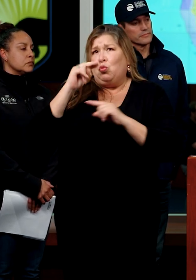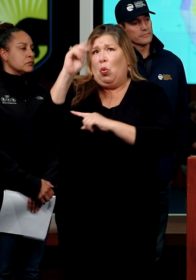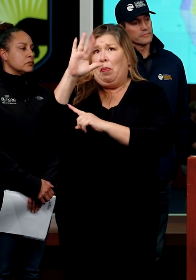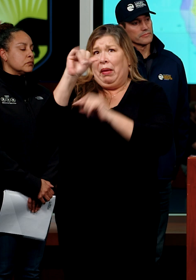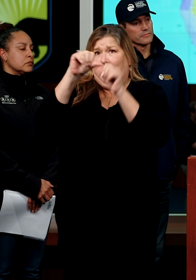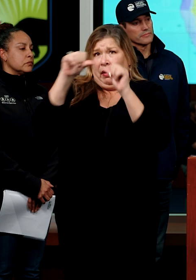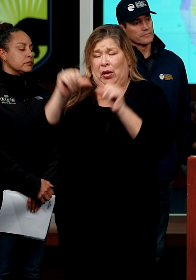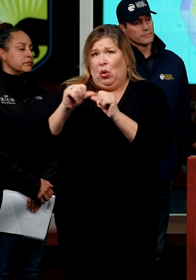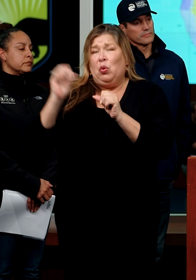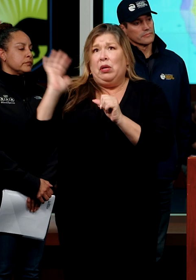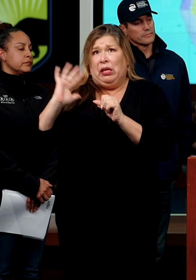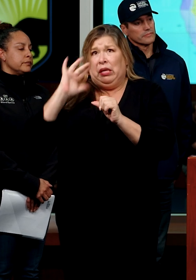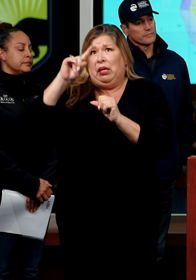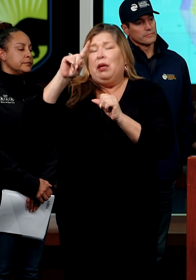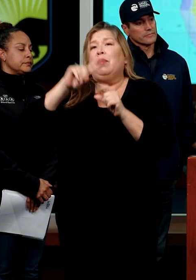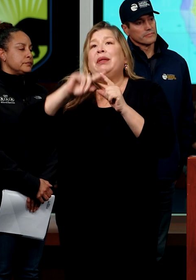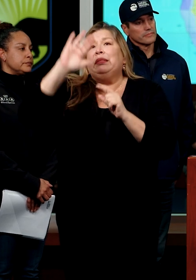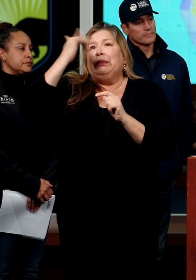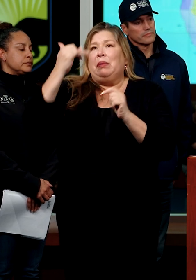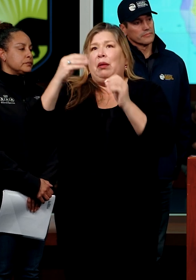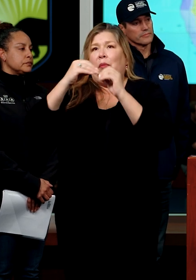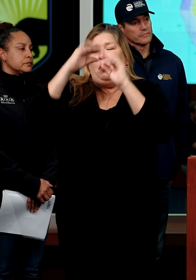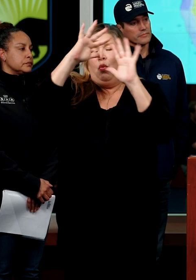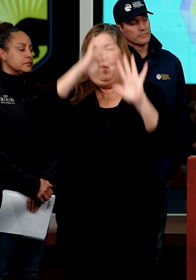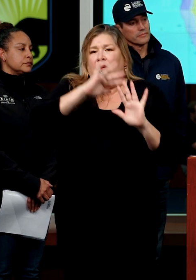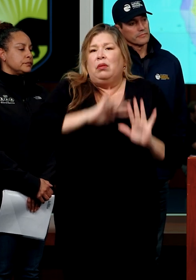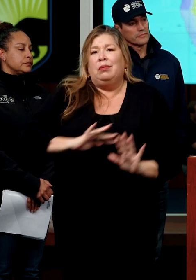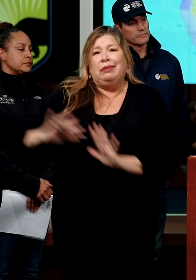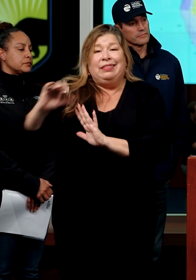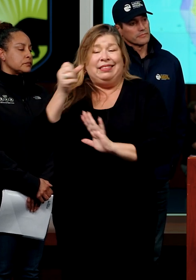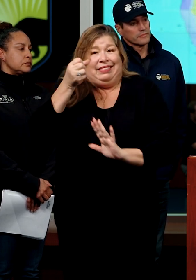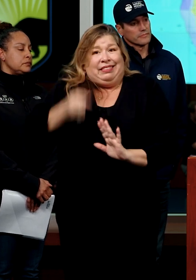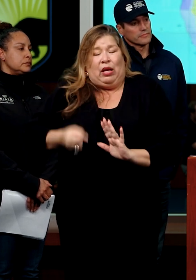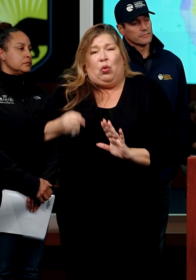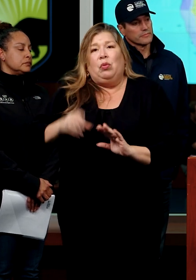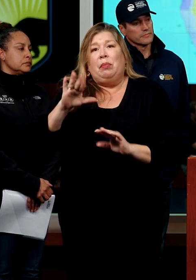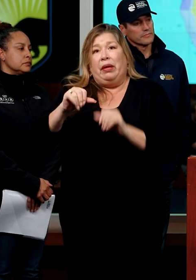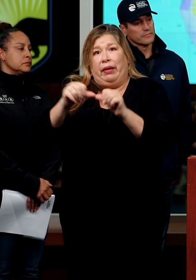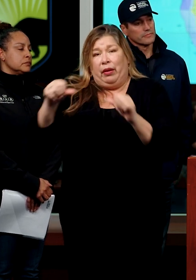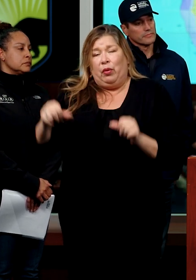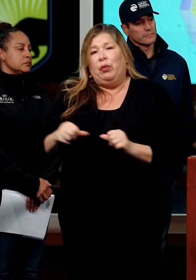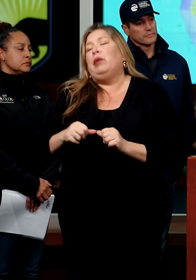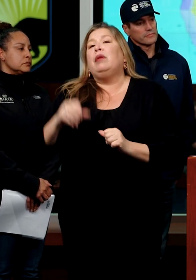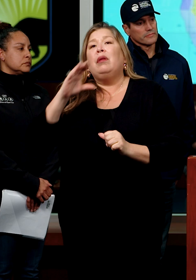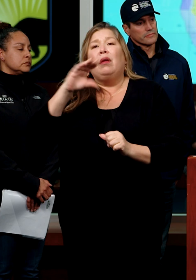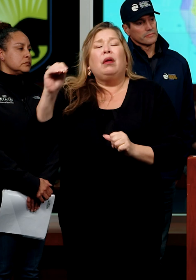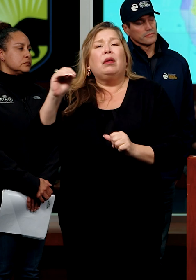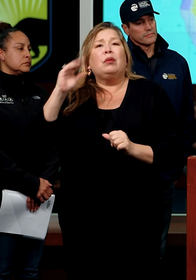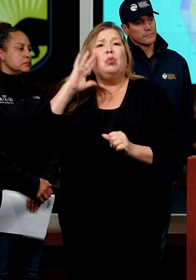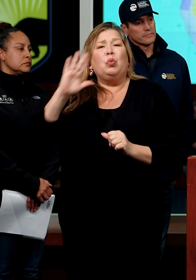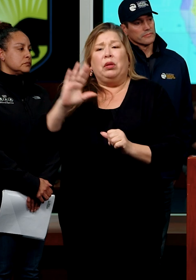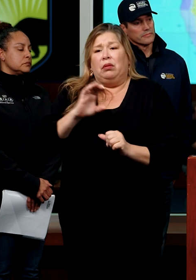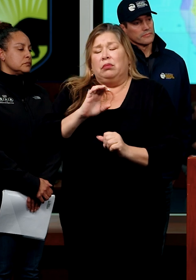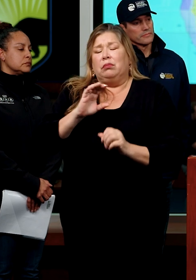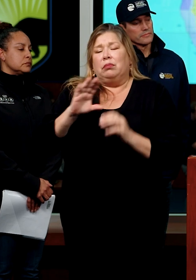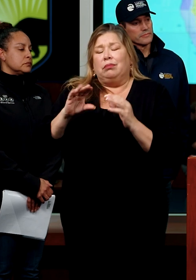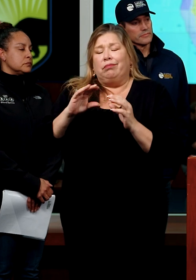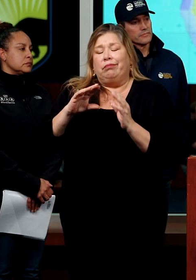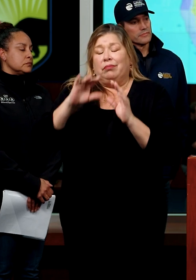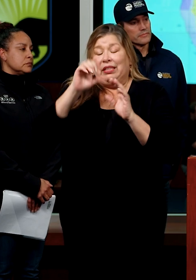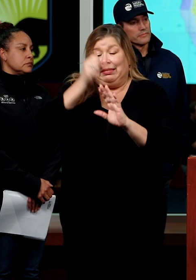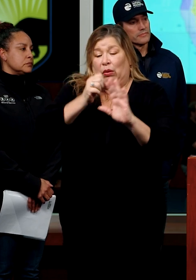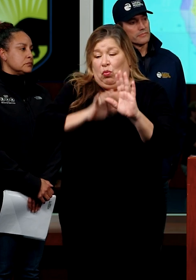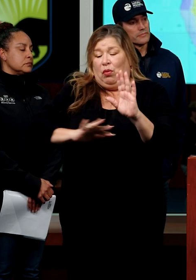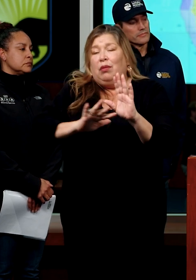area to a little bit further south in the Southern Bay area and moving easterly through the